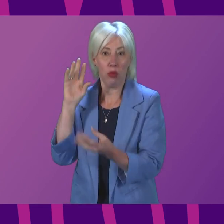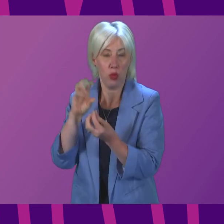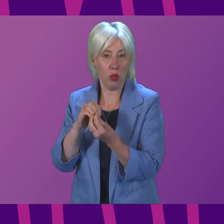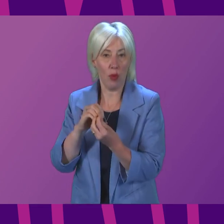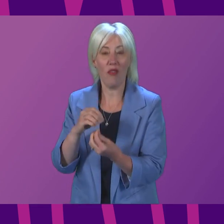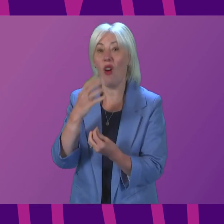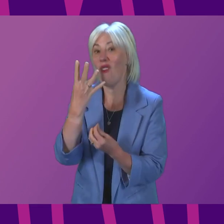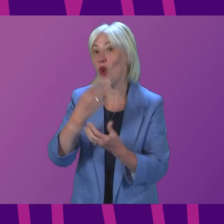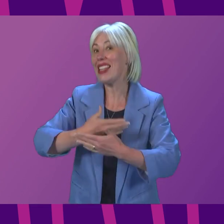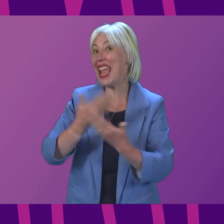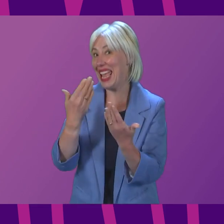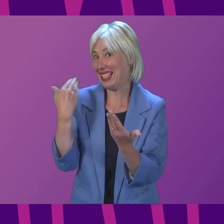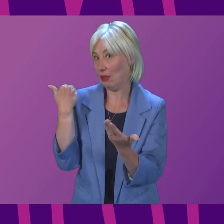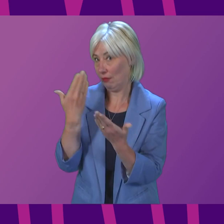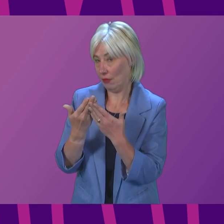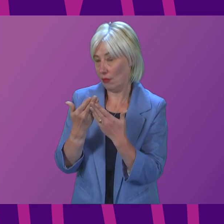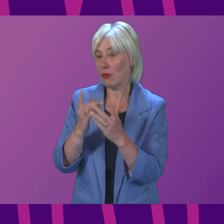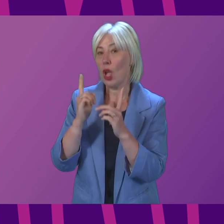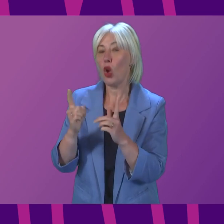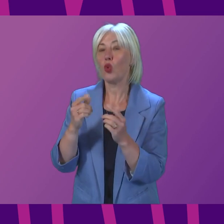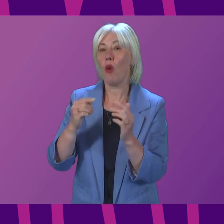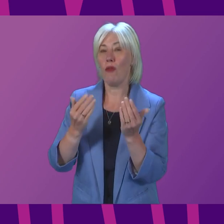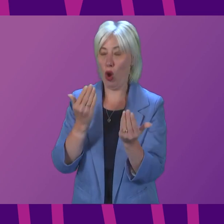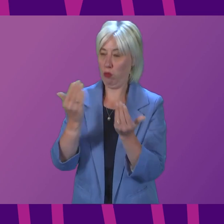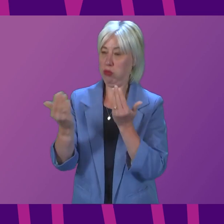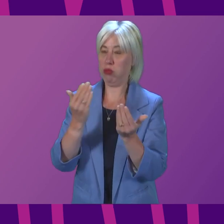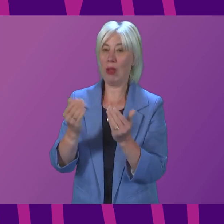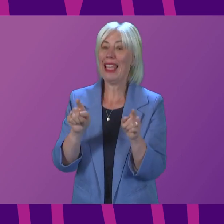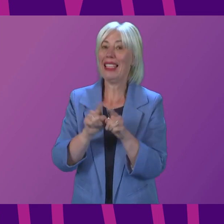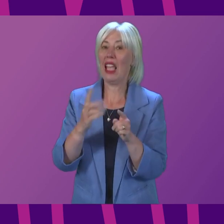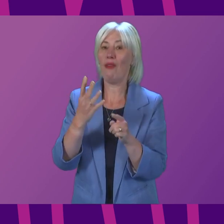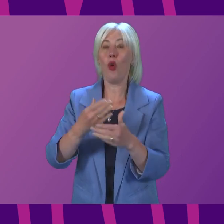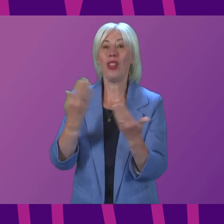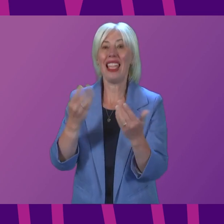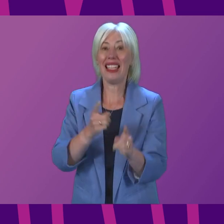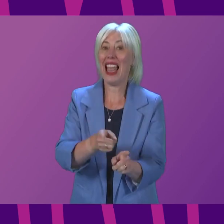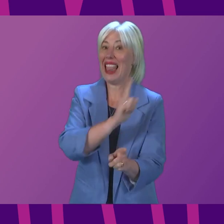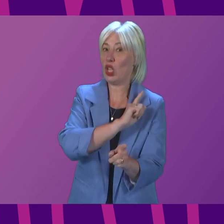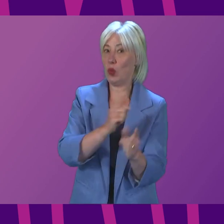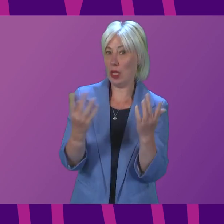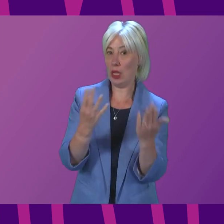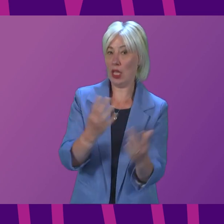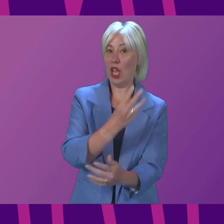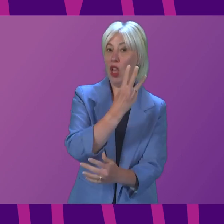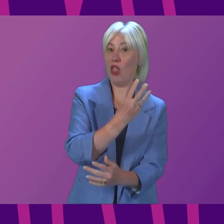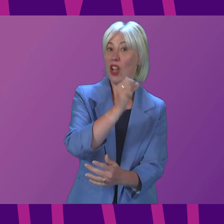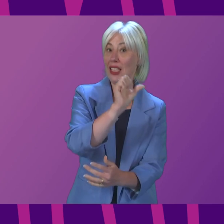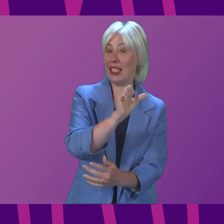for the past four days. For context, the total for the equivalent four-day period last week was 36